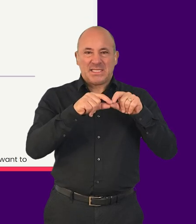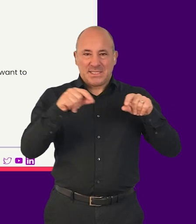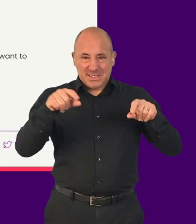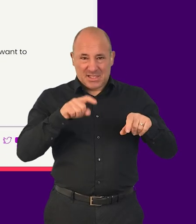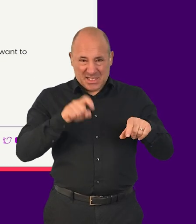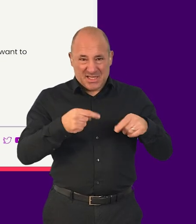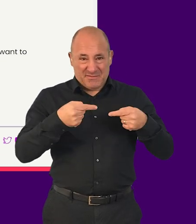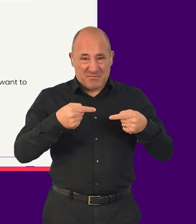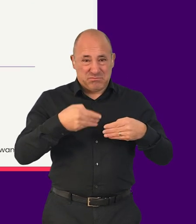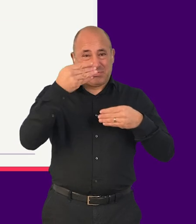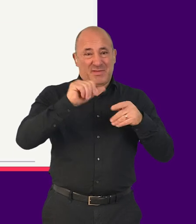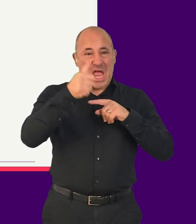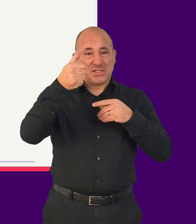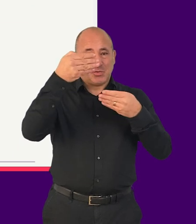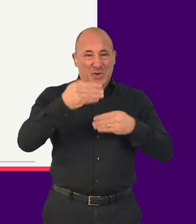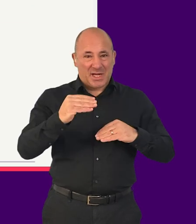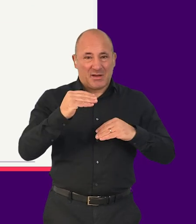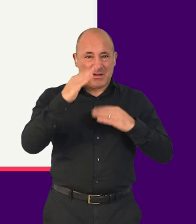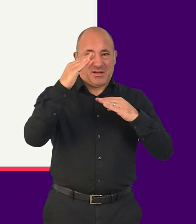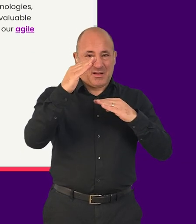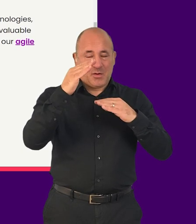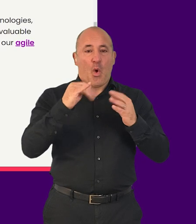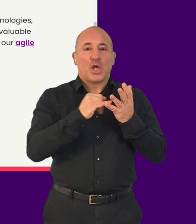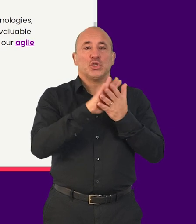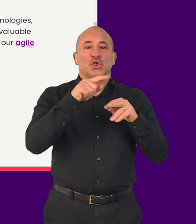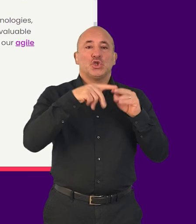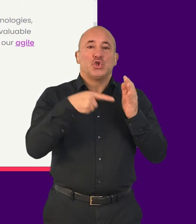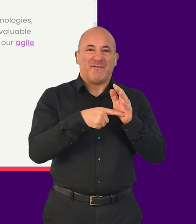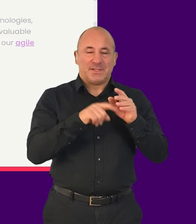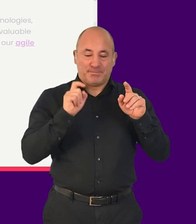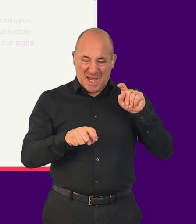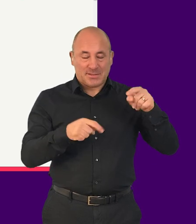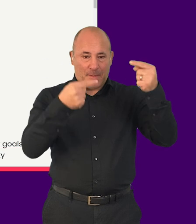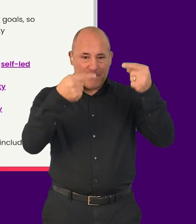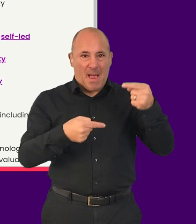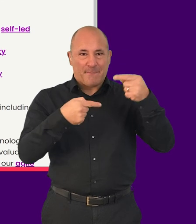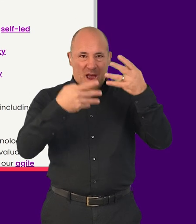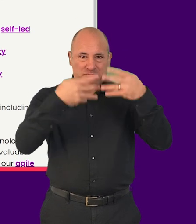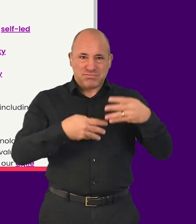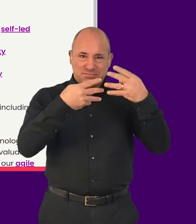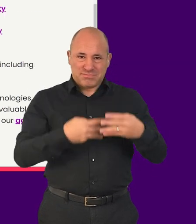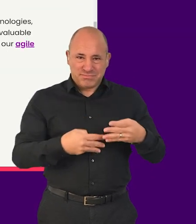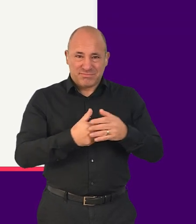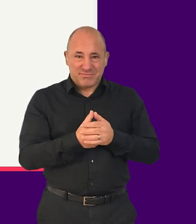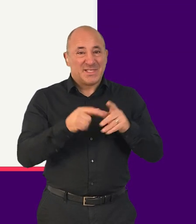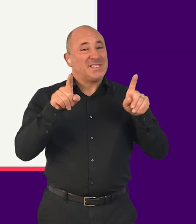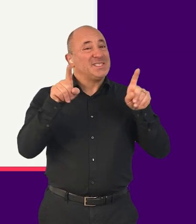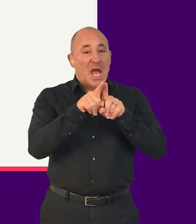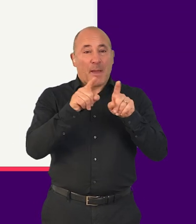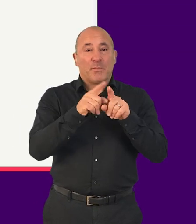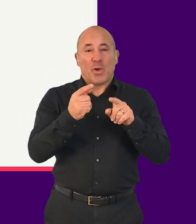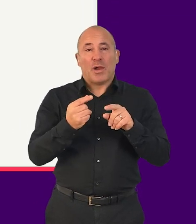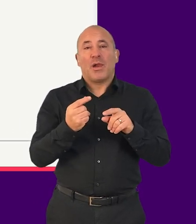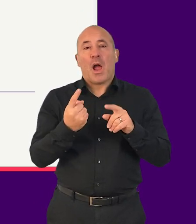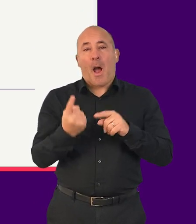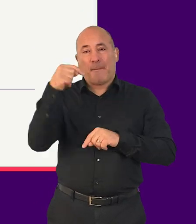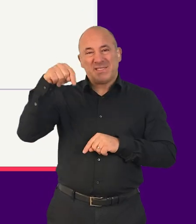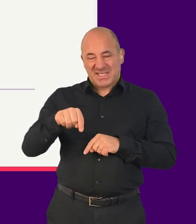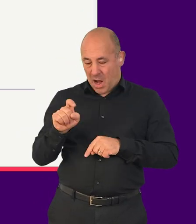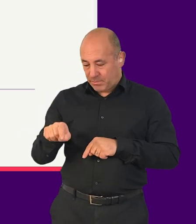and shift space to scroll backwards. The same can be achieved using the page up and page down keys.